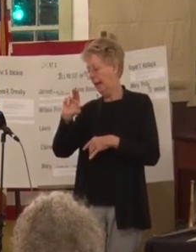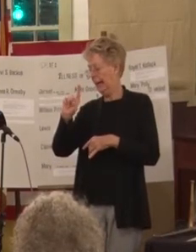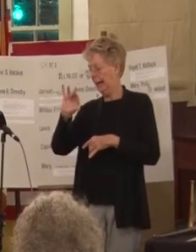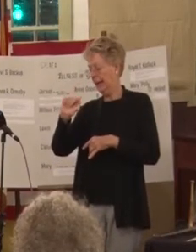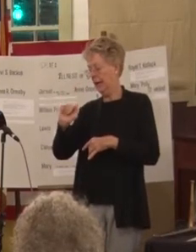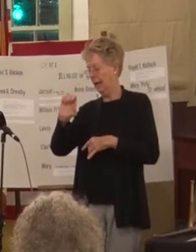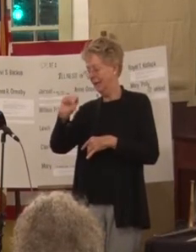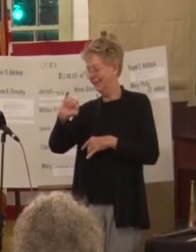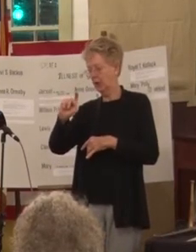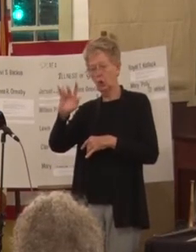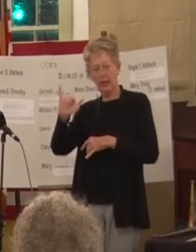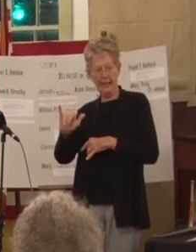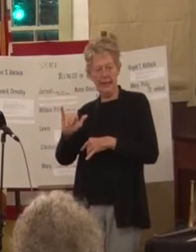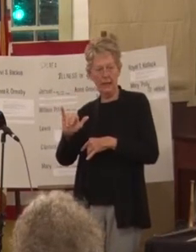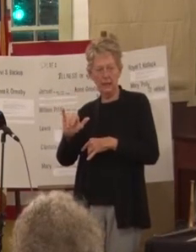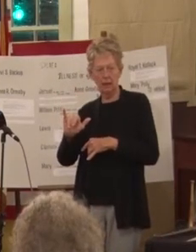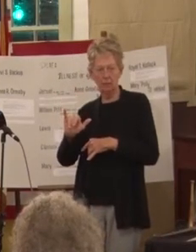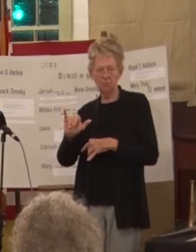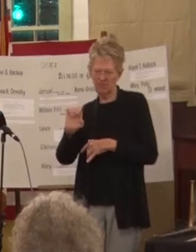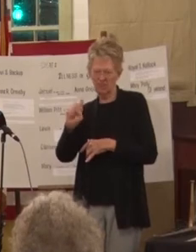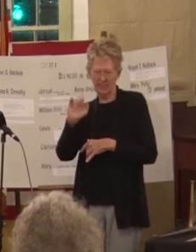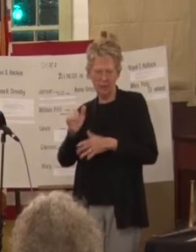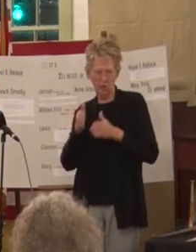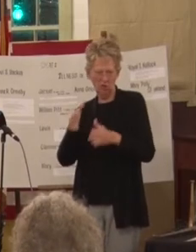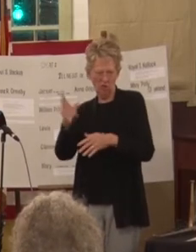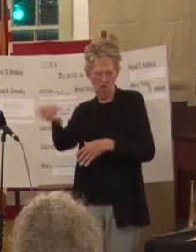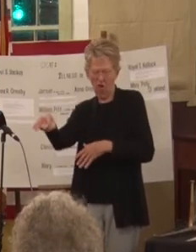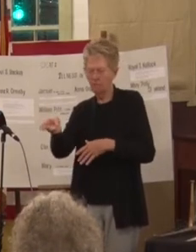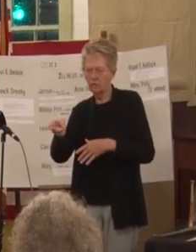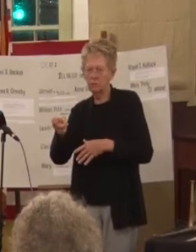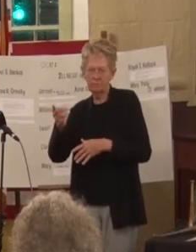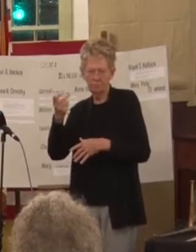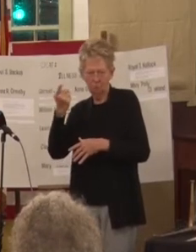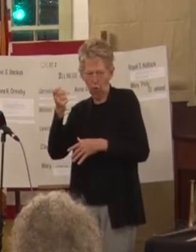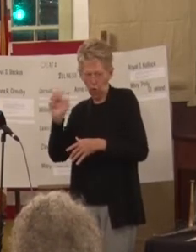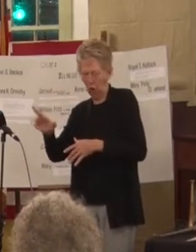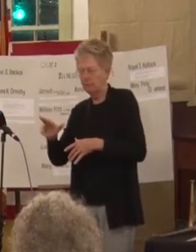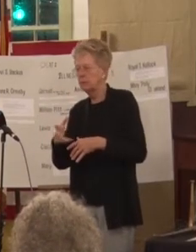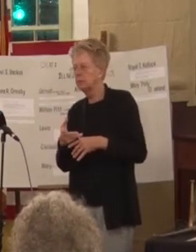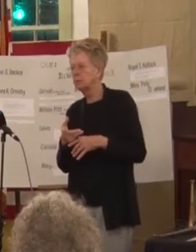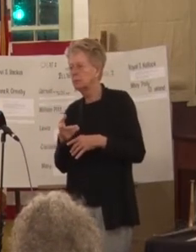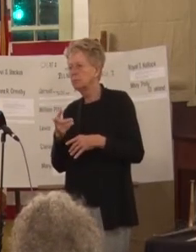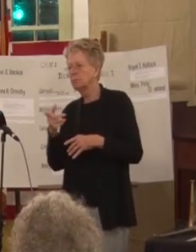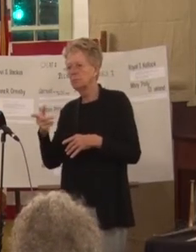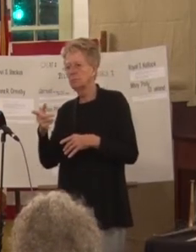Street in Hartford was named after her and she was a prolific writer